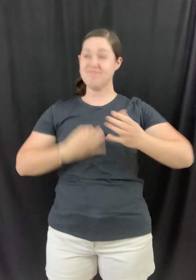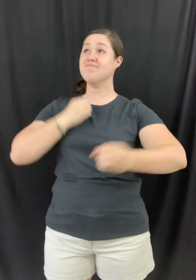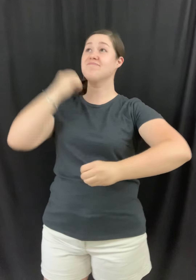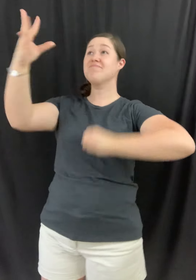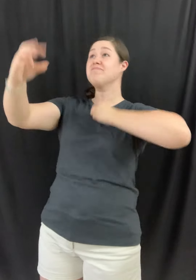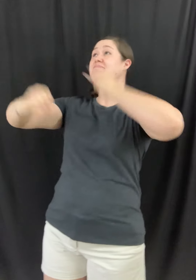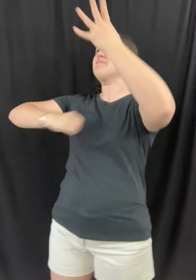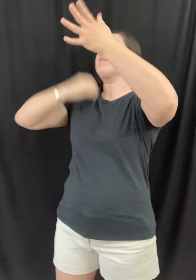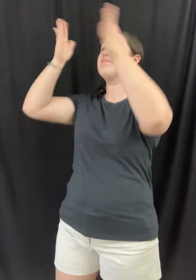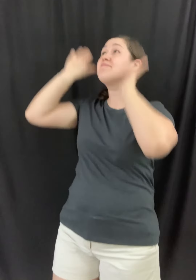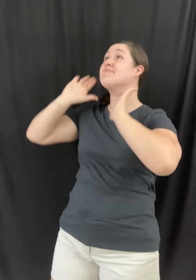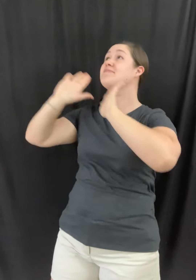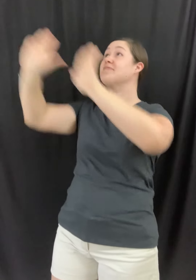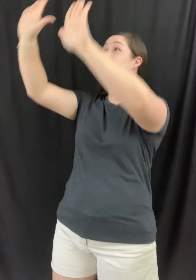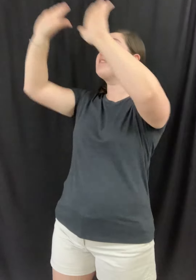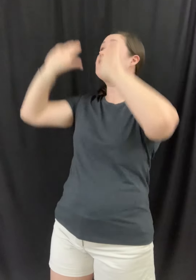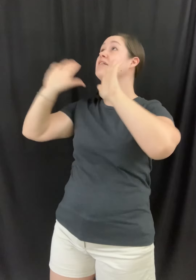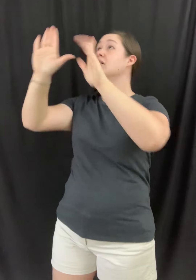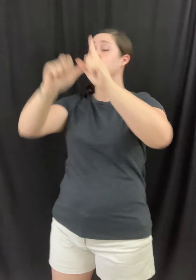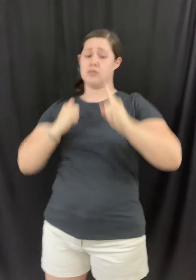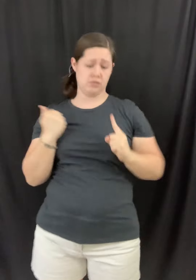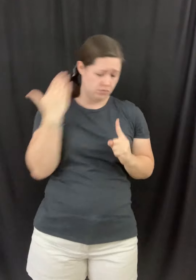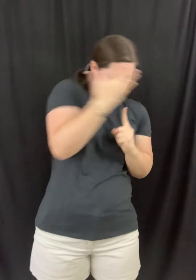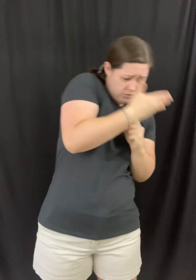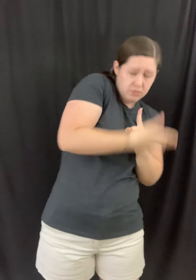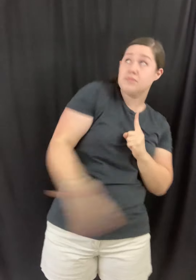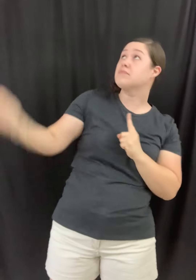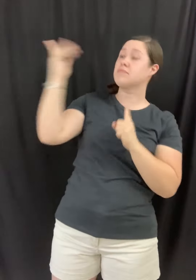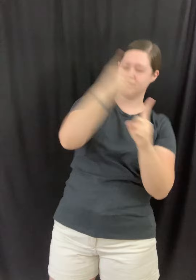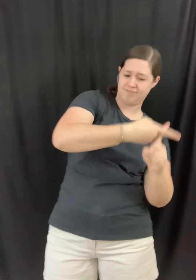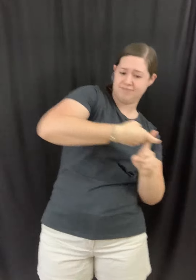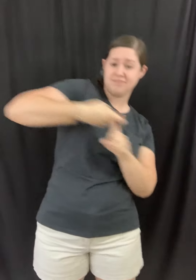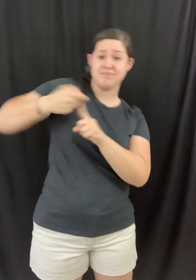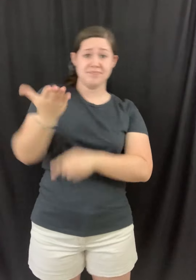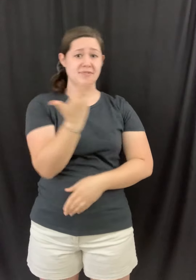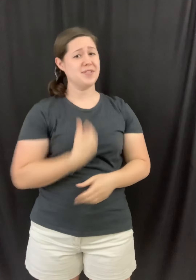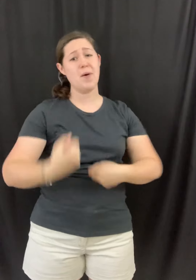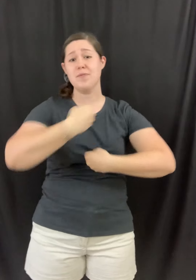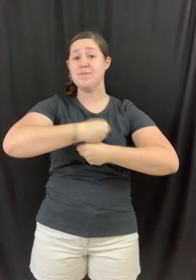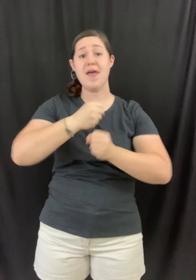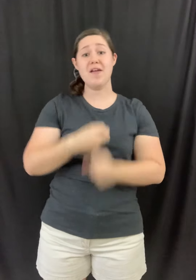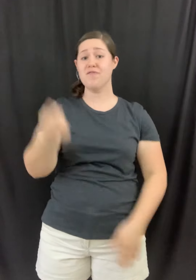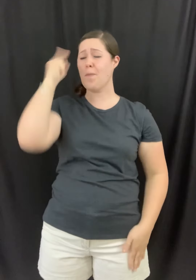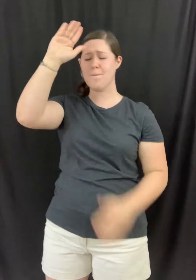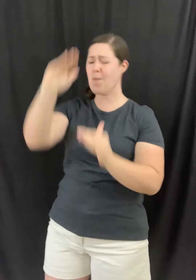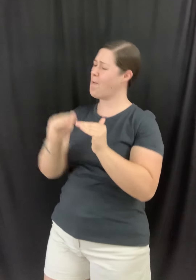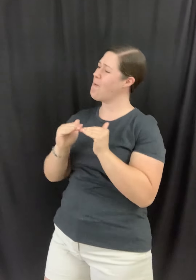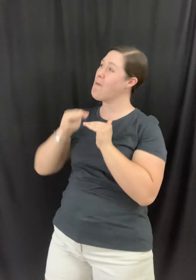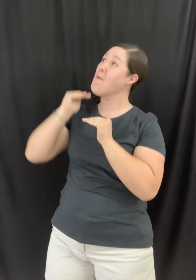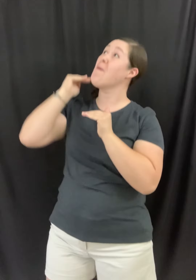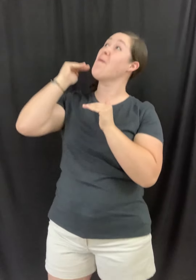arms, speak your wonder You brought me out of the darkness I was made for more